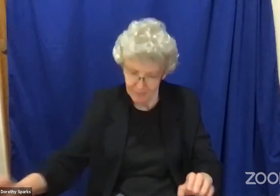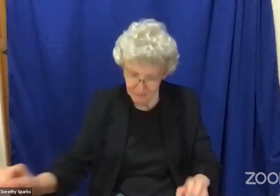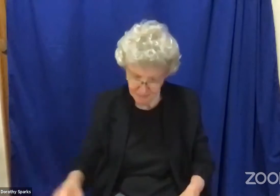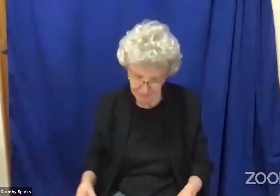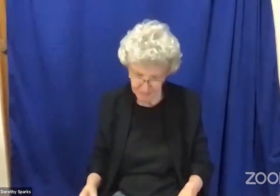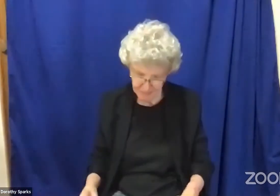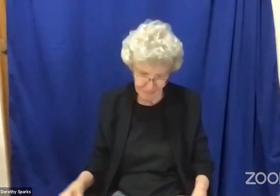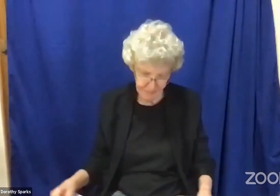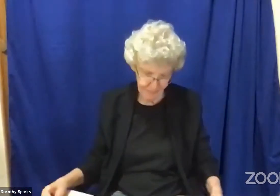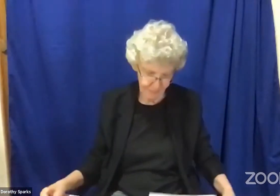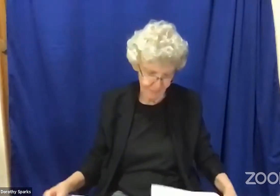share